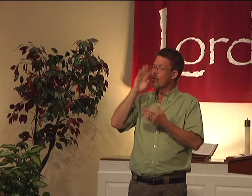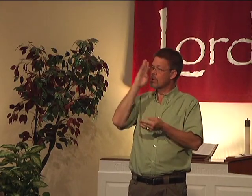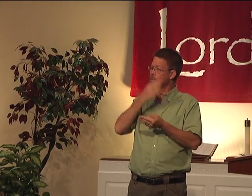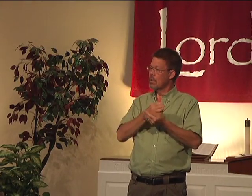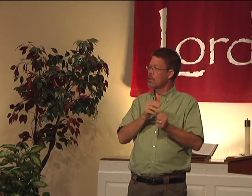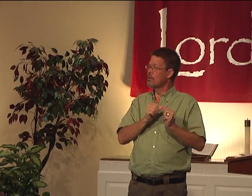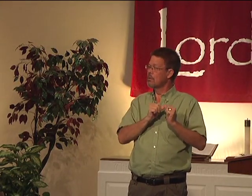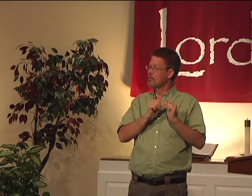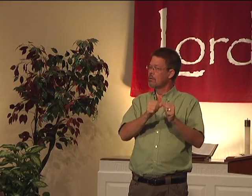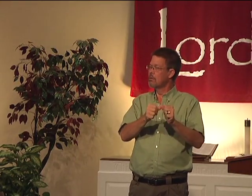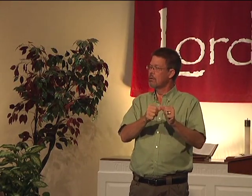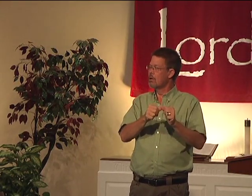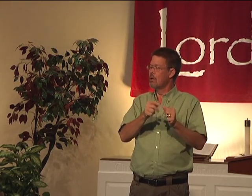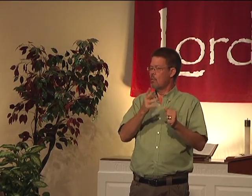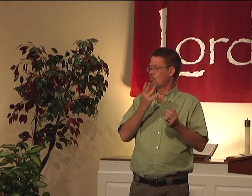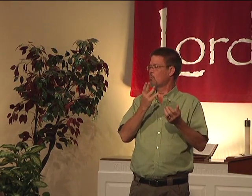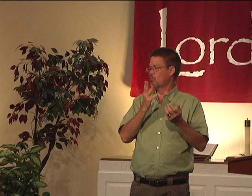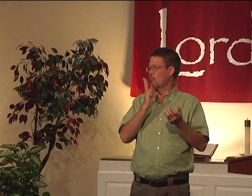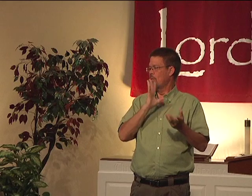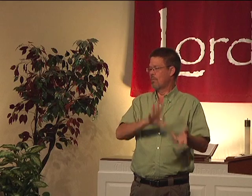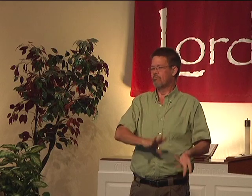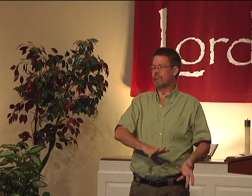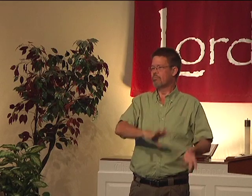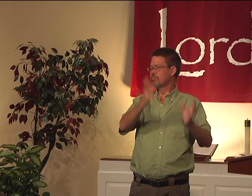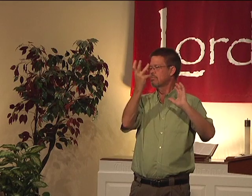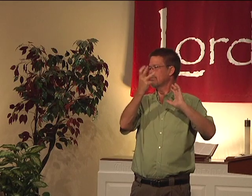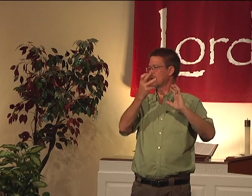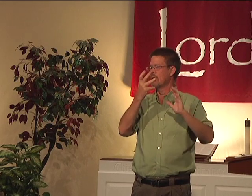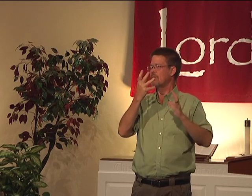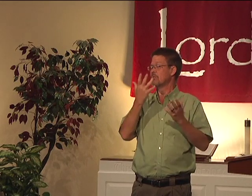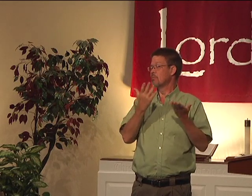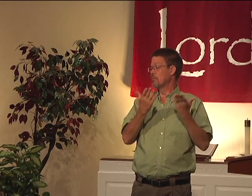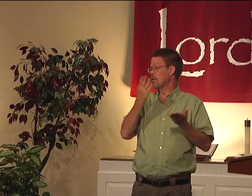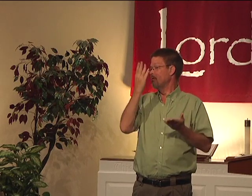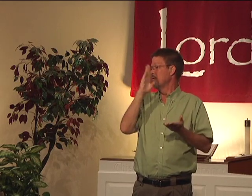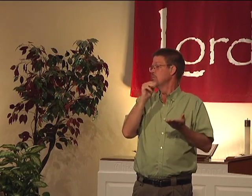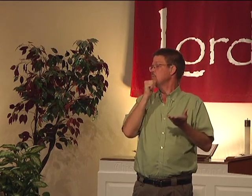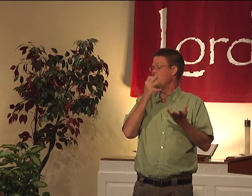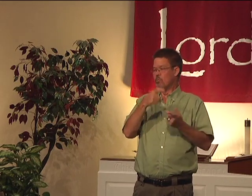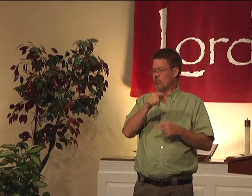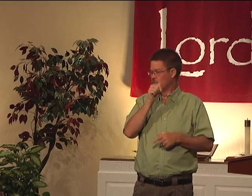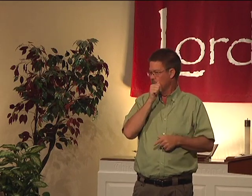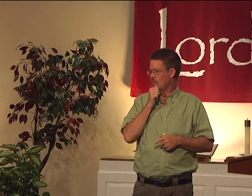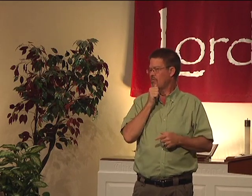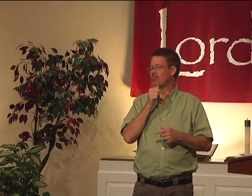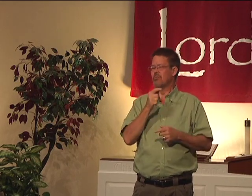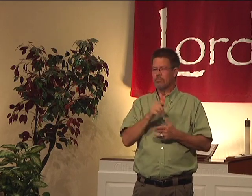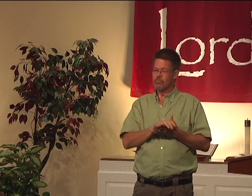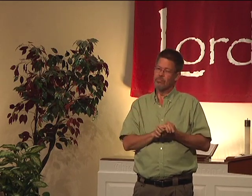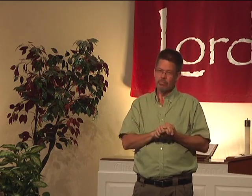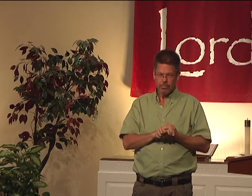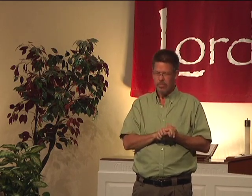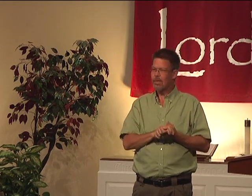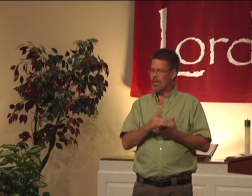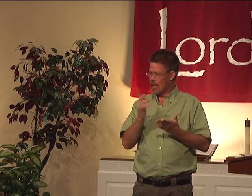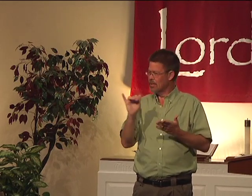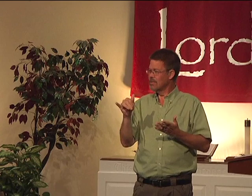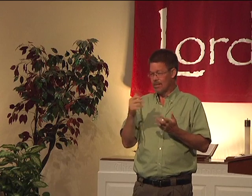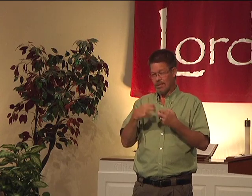If her husband or her son had continued to live, then things still could have been messed up. But God didn't want them to suffer. They